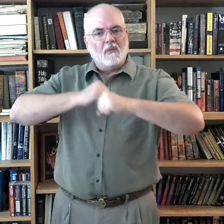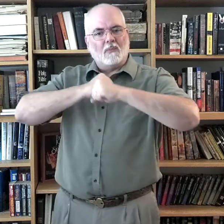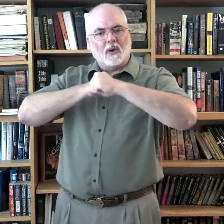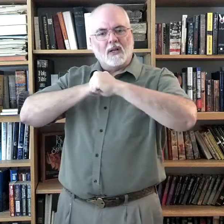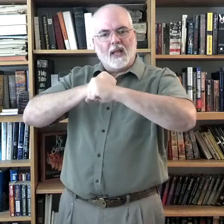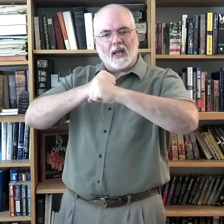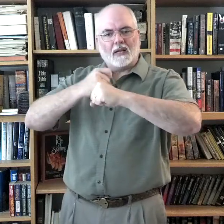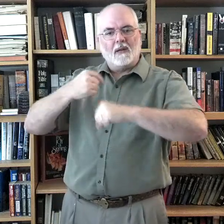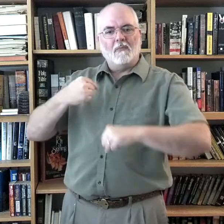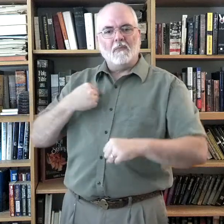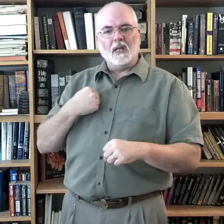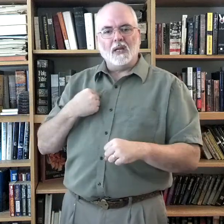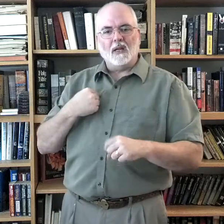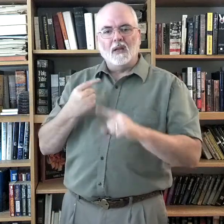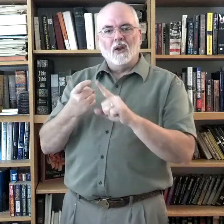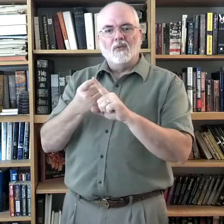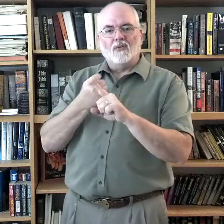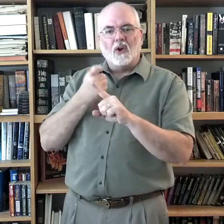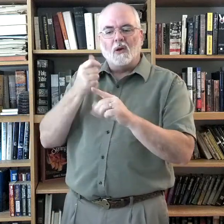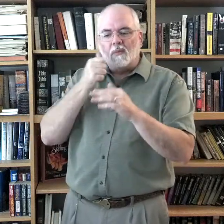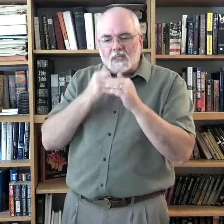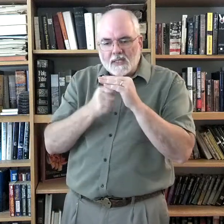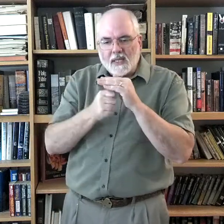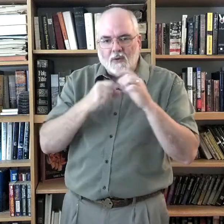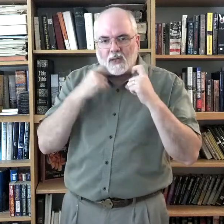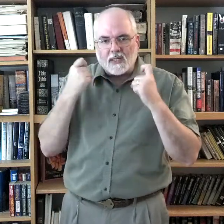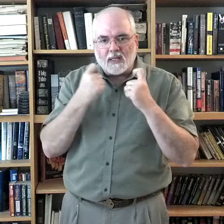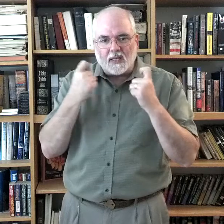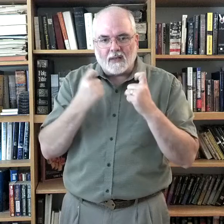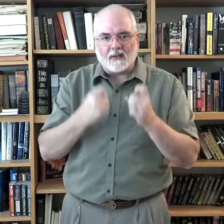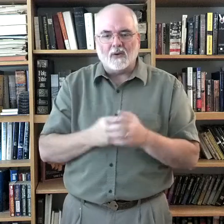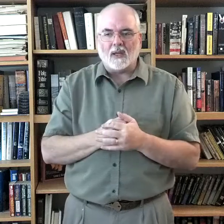Protect me from secret sin. Okay?